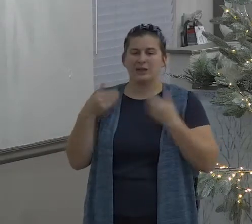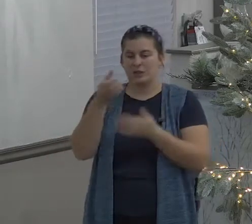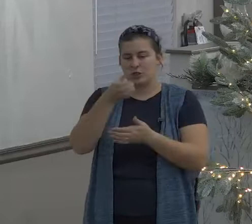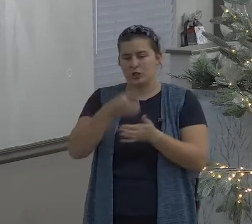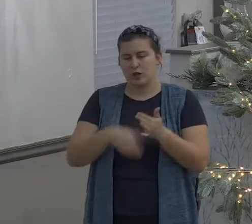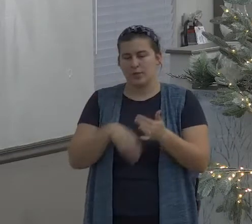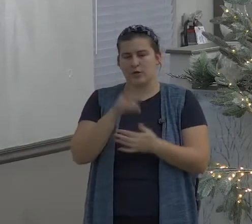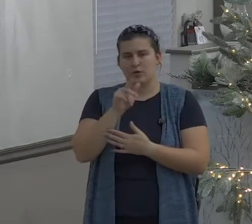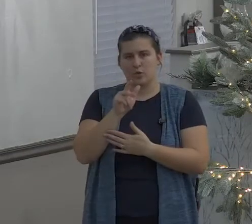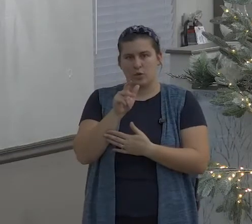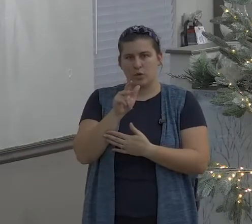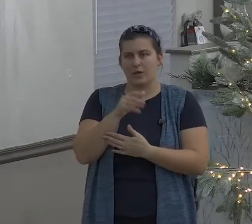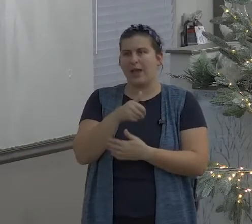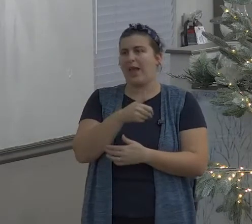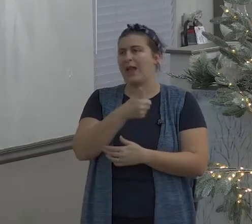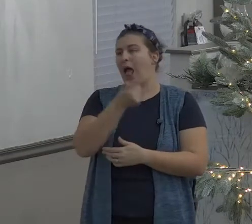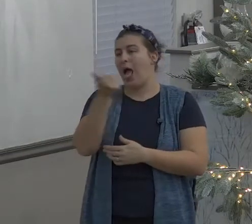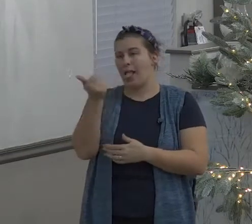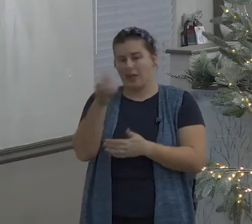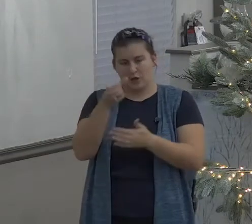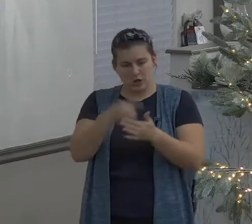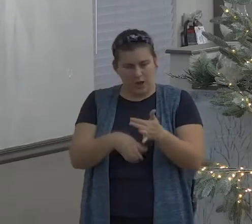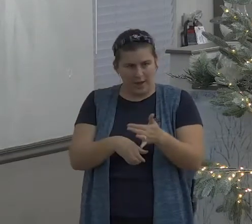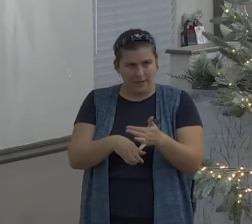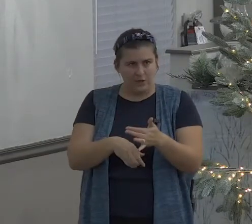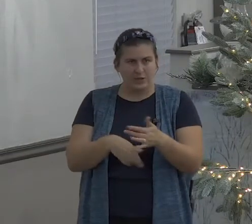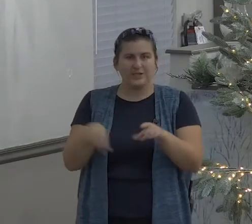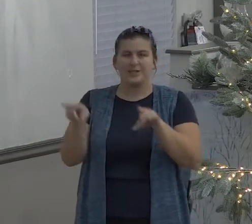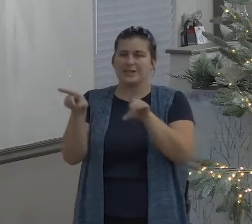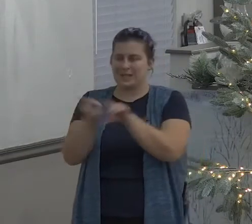our problem is is that we try to rush through it all